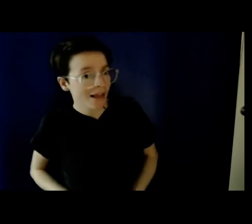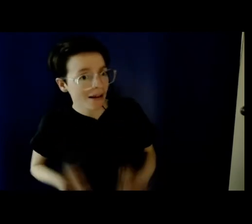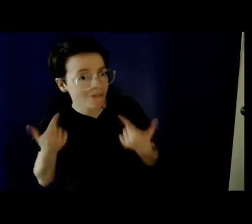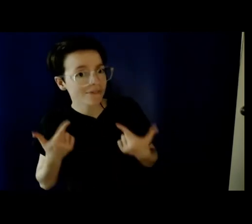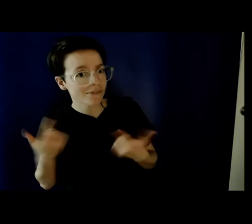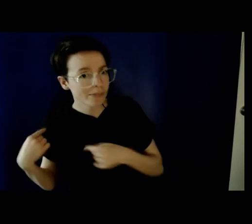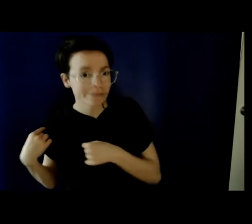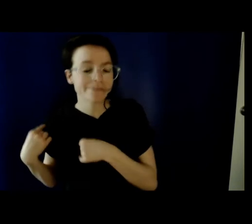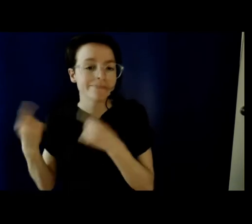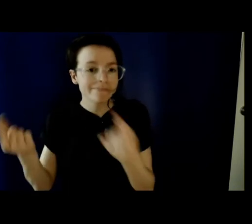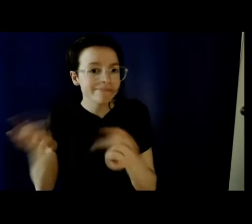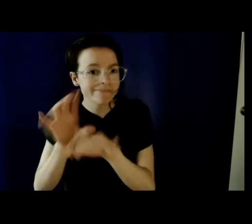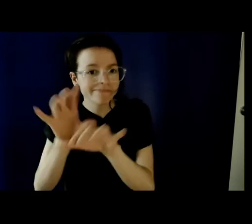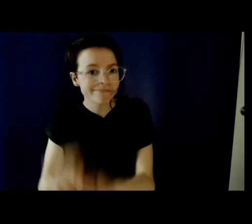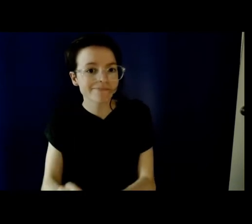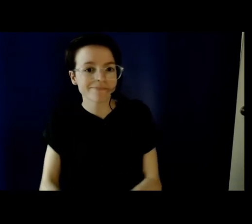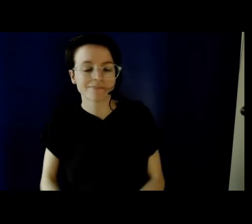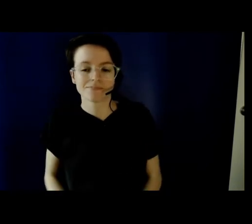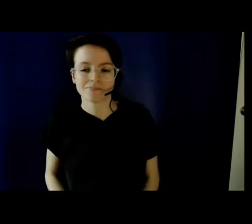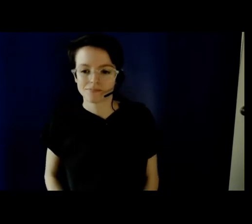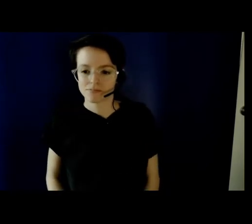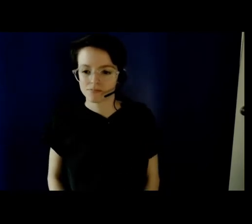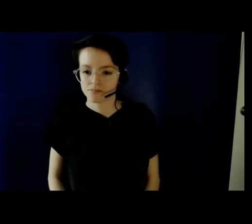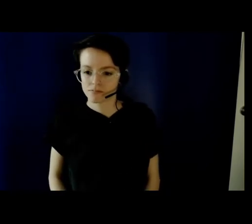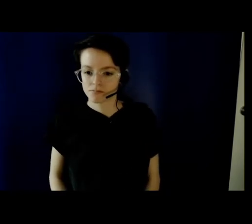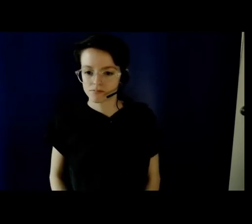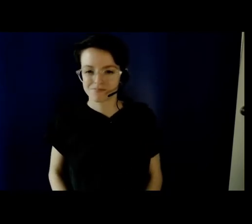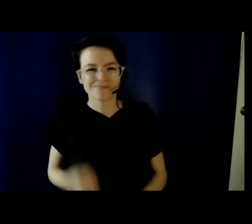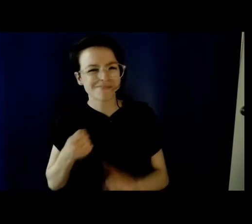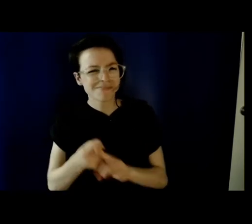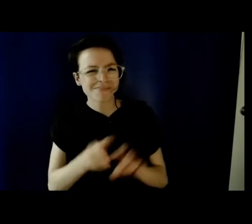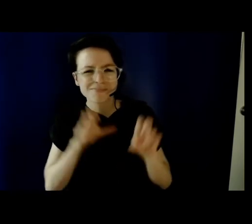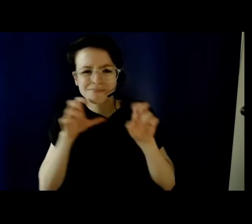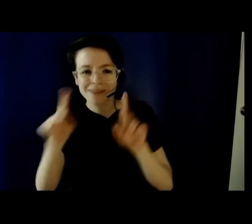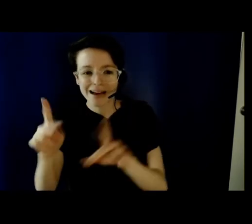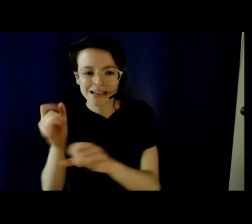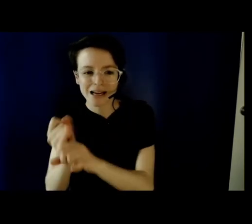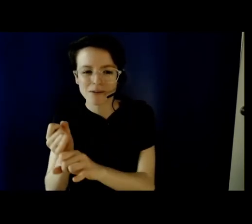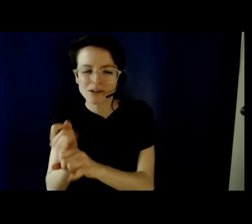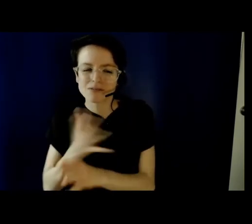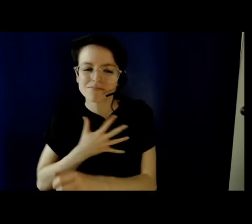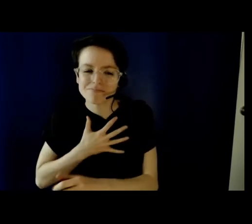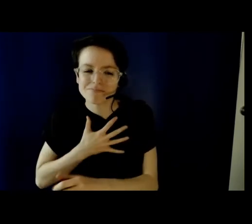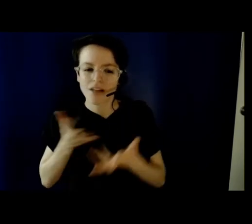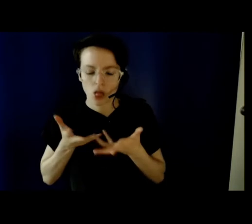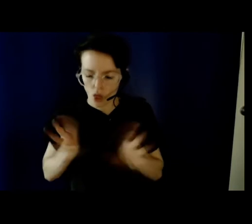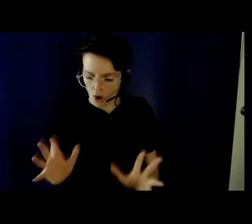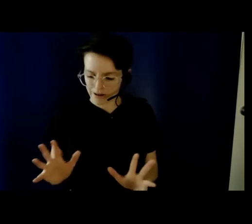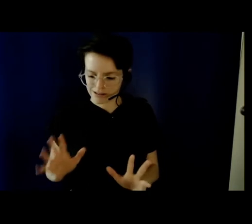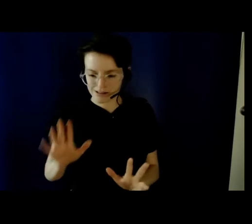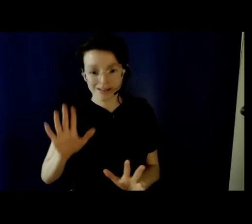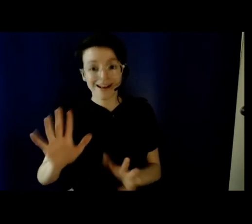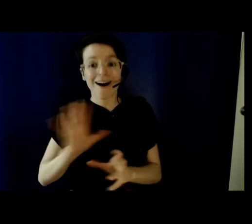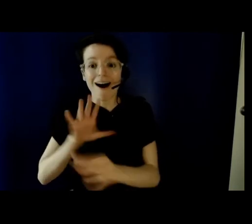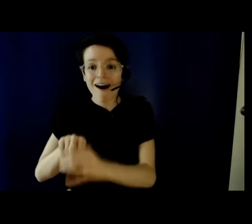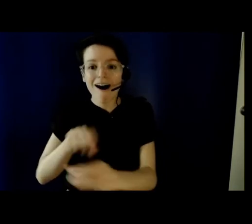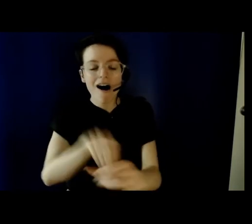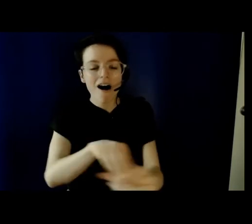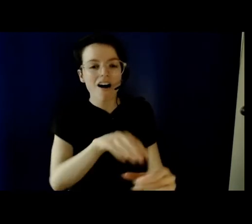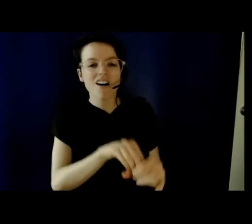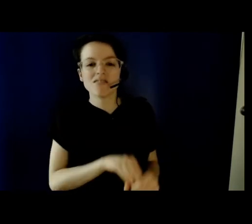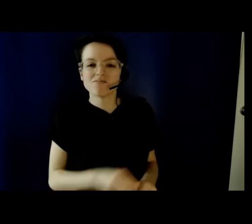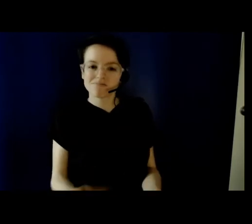UBC's return to campus then felt like such a huge loss of that inclusivity. And given that